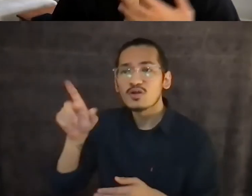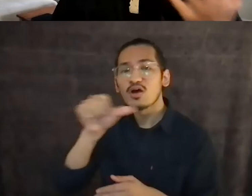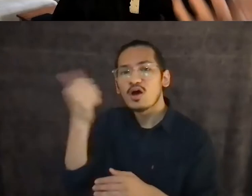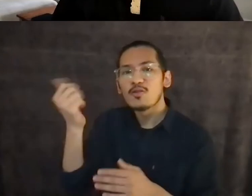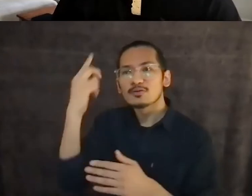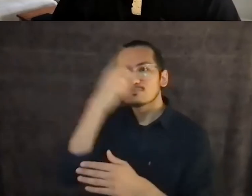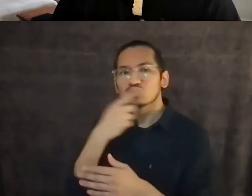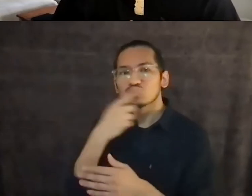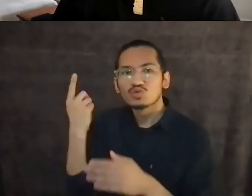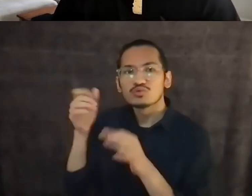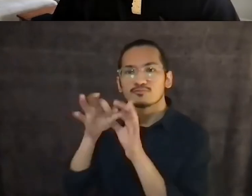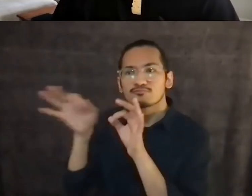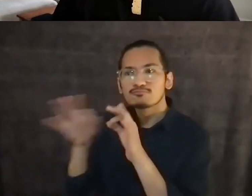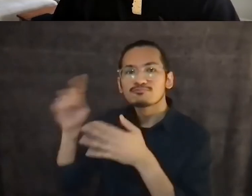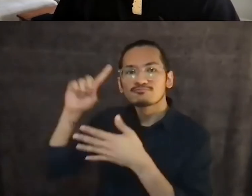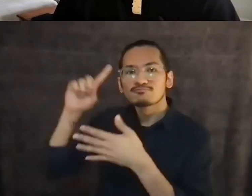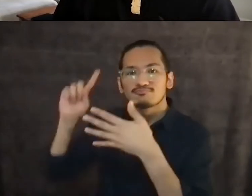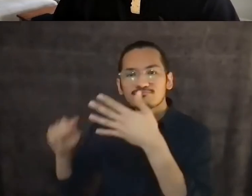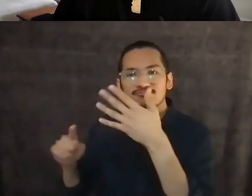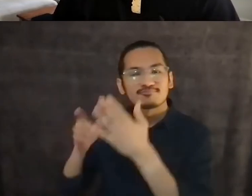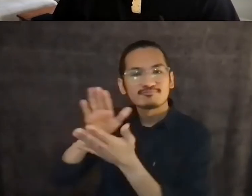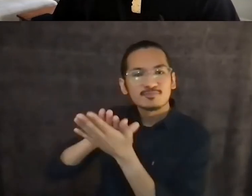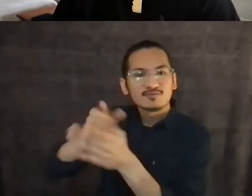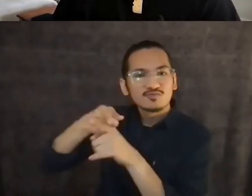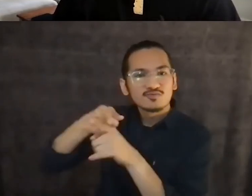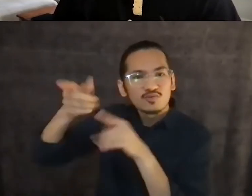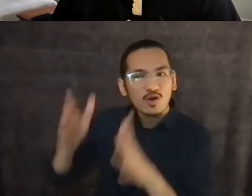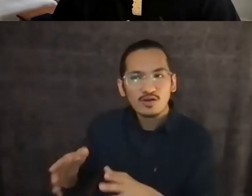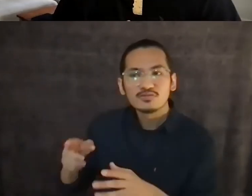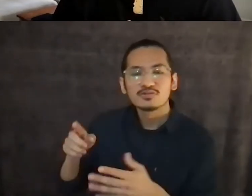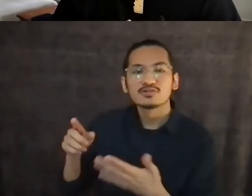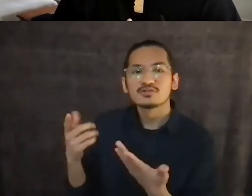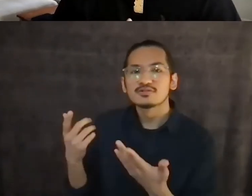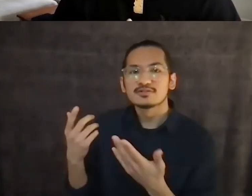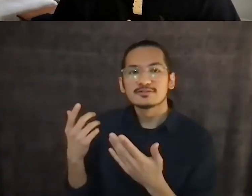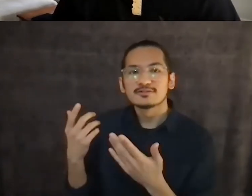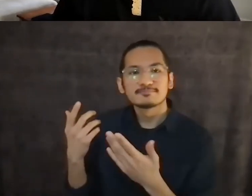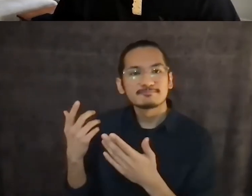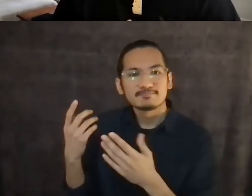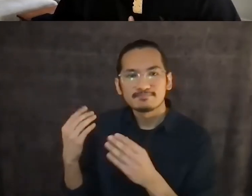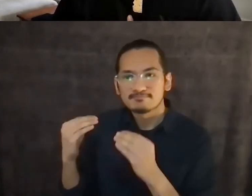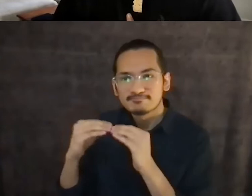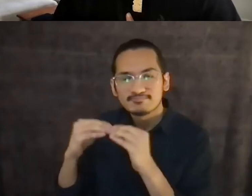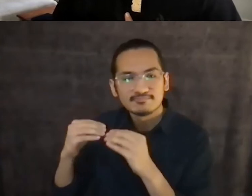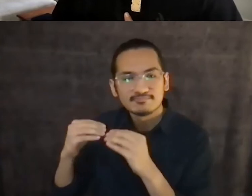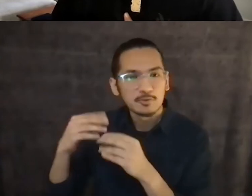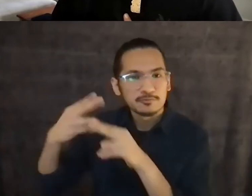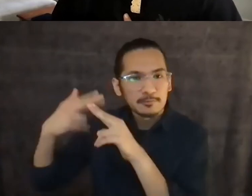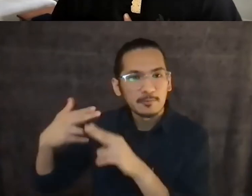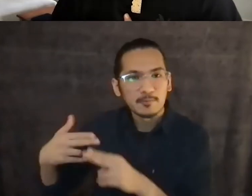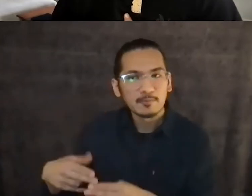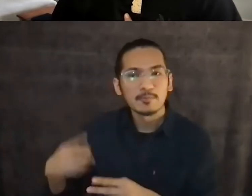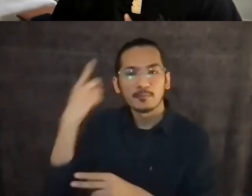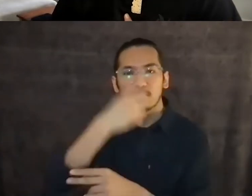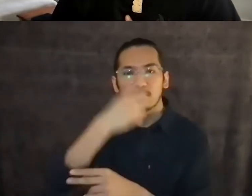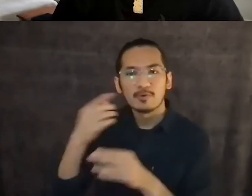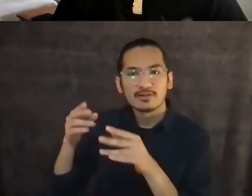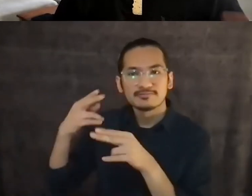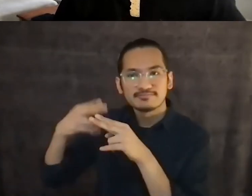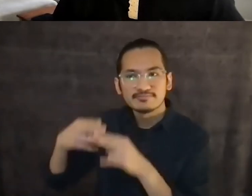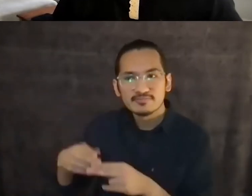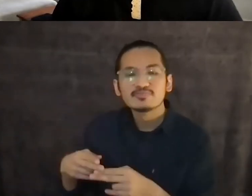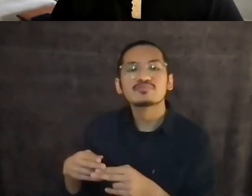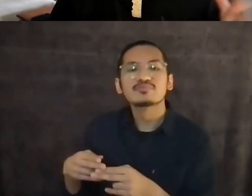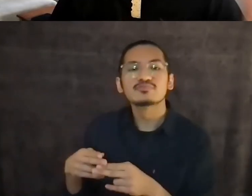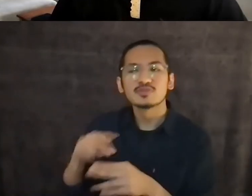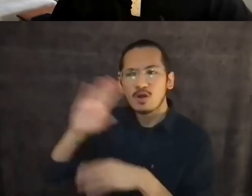Noila Nikojikaupua published a book with him. I think Koʻolo Hoʻomarawanui's book was published with him. Um, but I